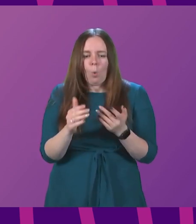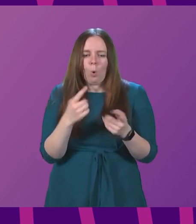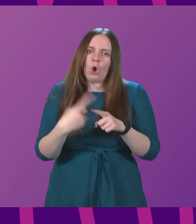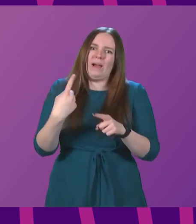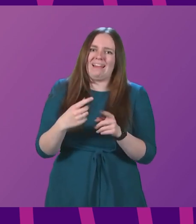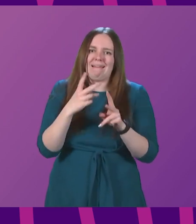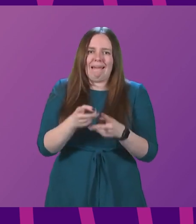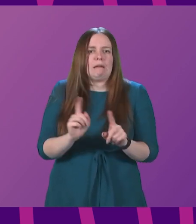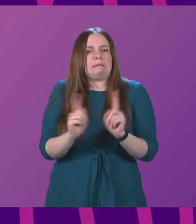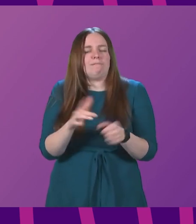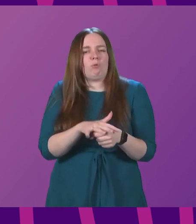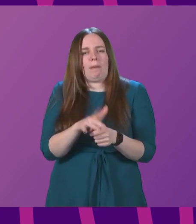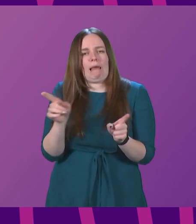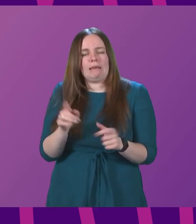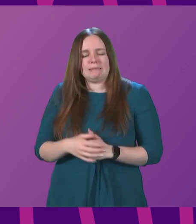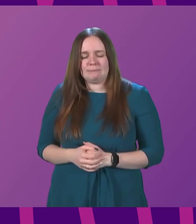somewhere else.